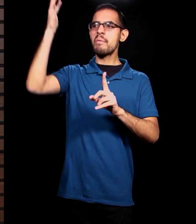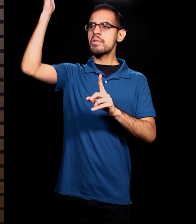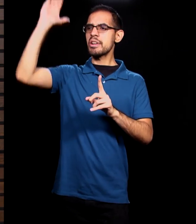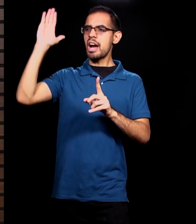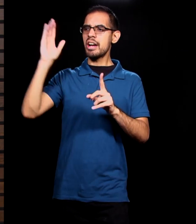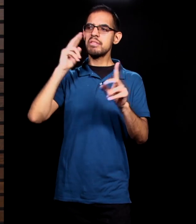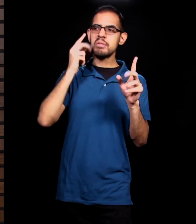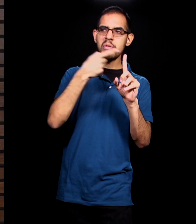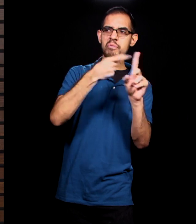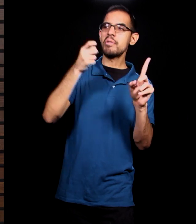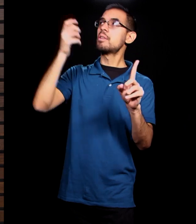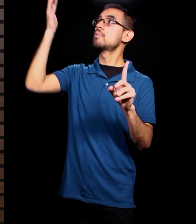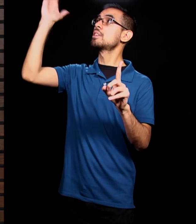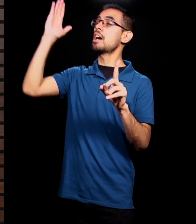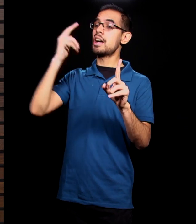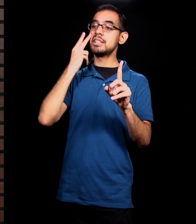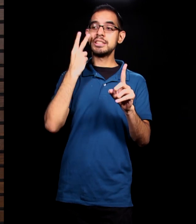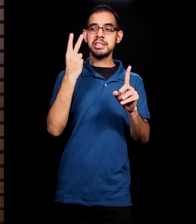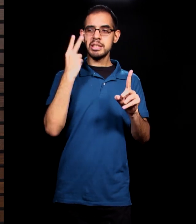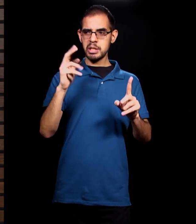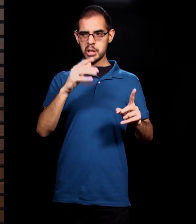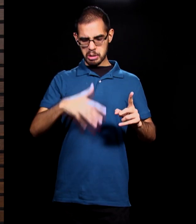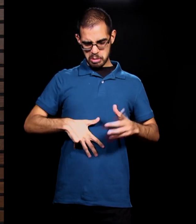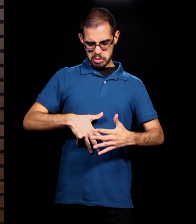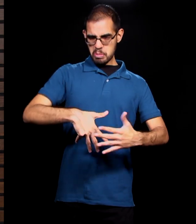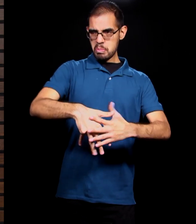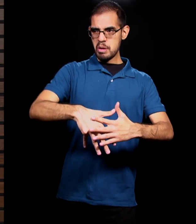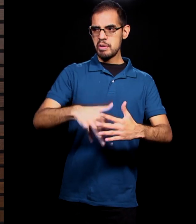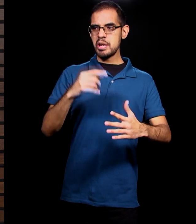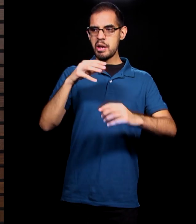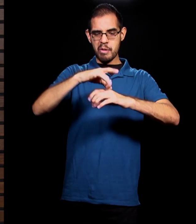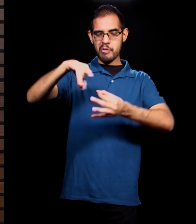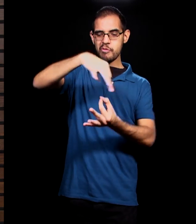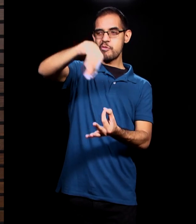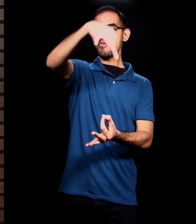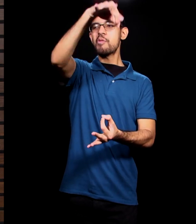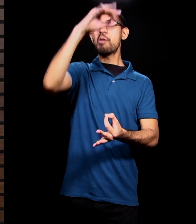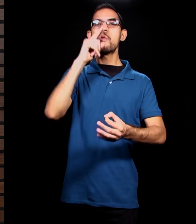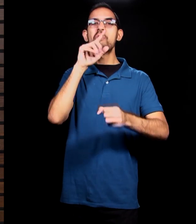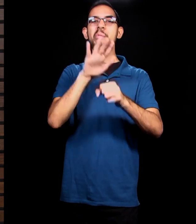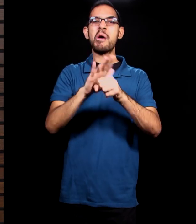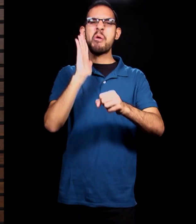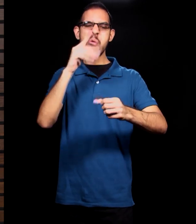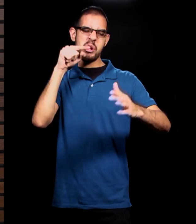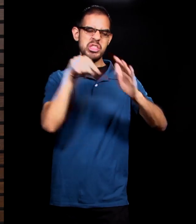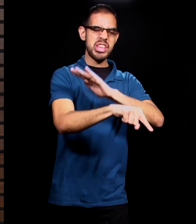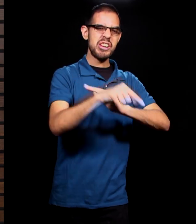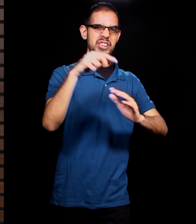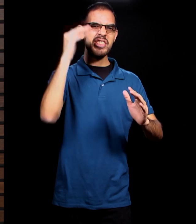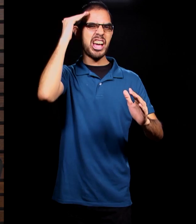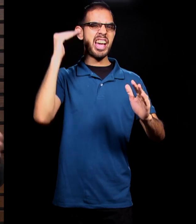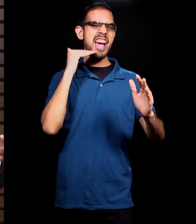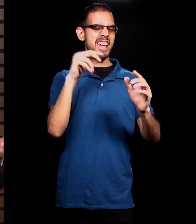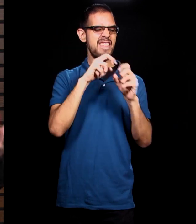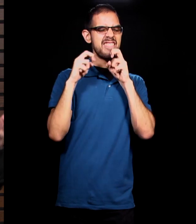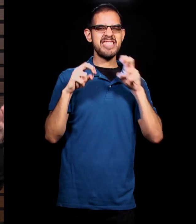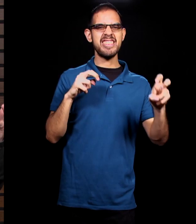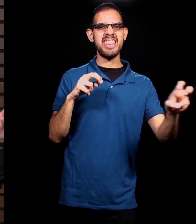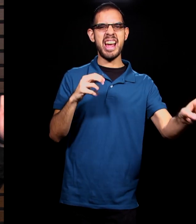would be this promised one who would come and who would crush the head of the serpent, defeating him, providing victory over